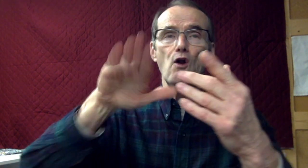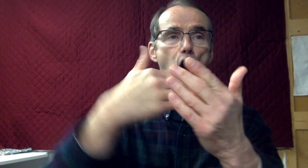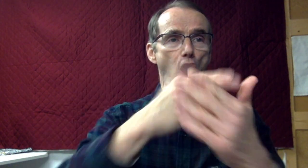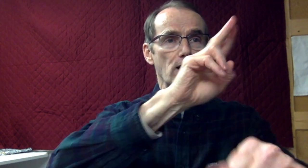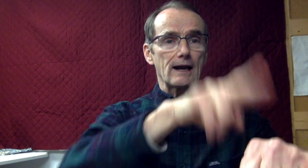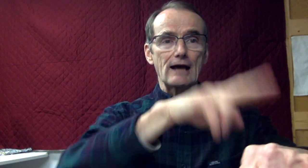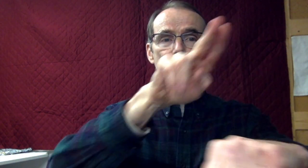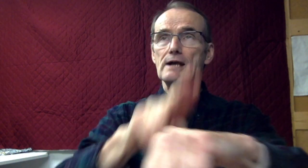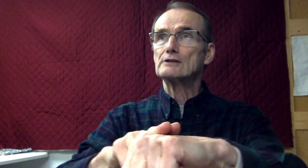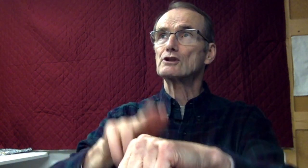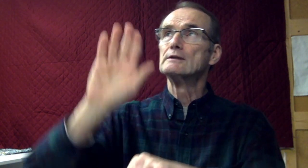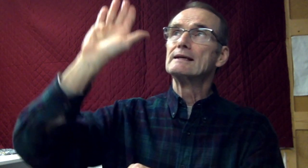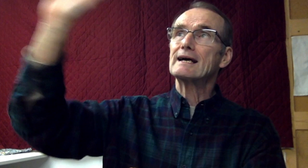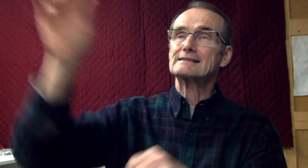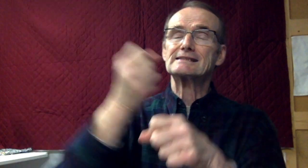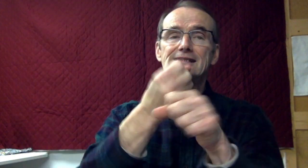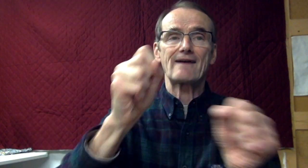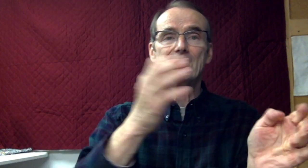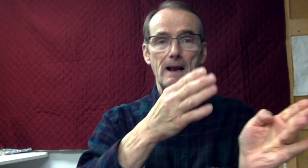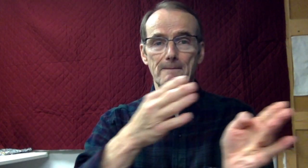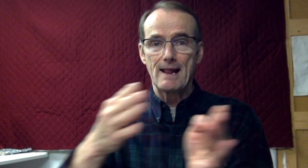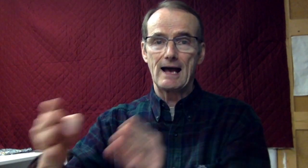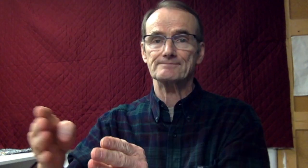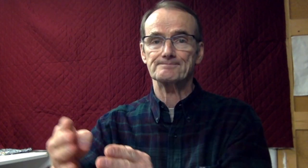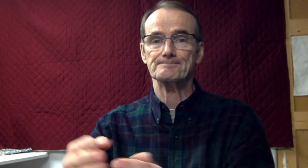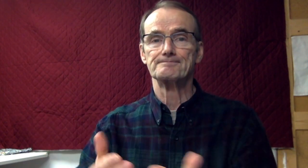The Lord has revealed to the nations His saving power.